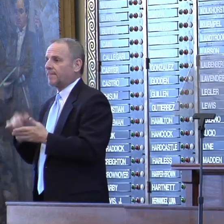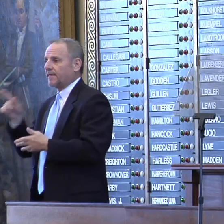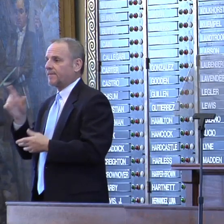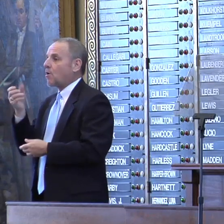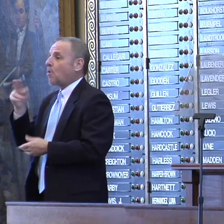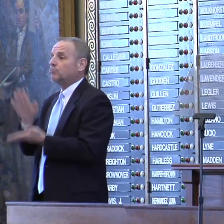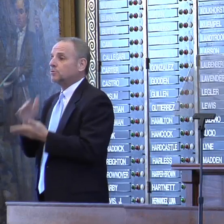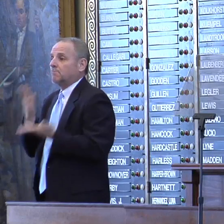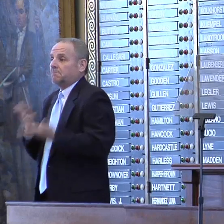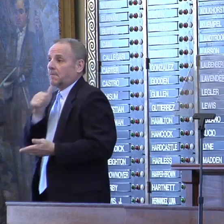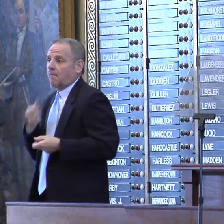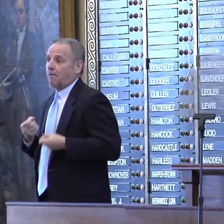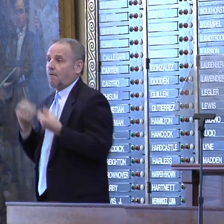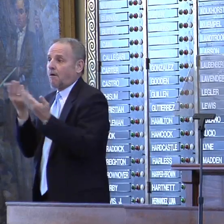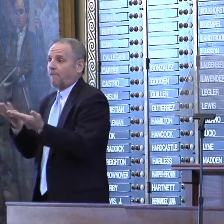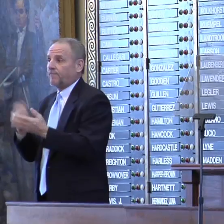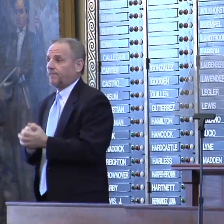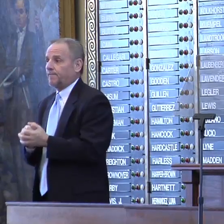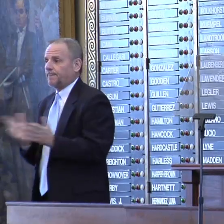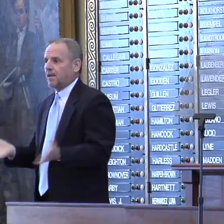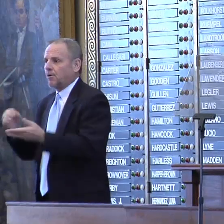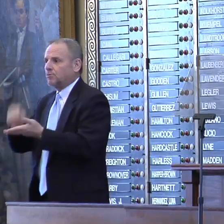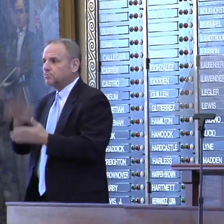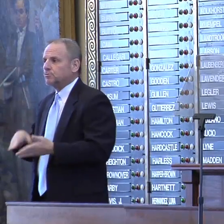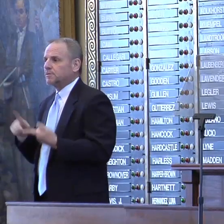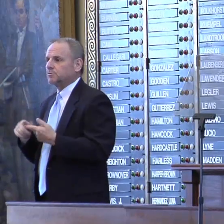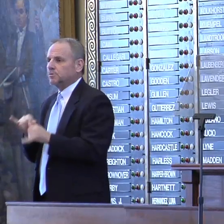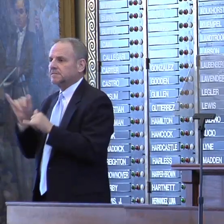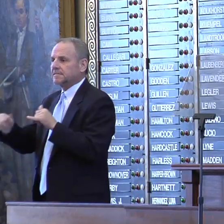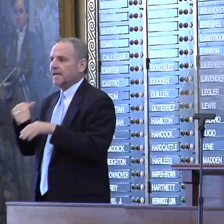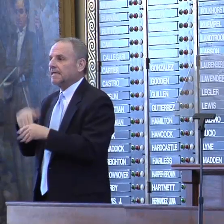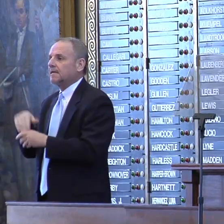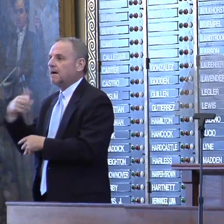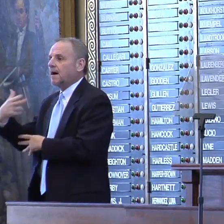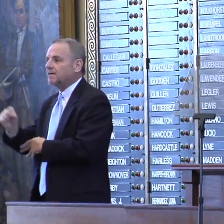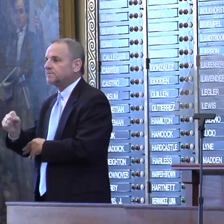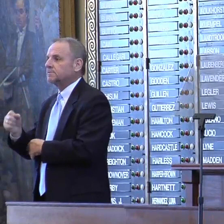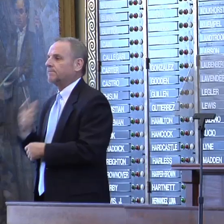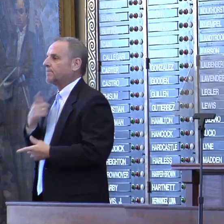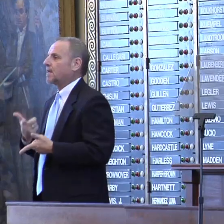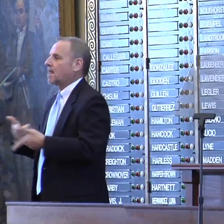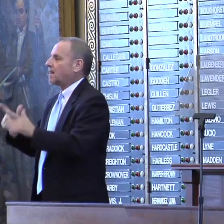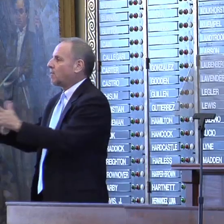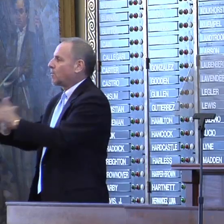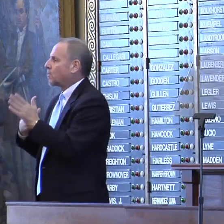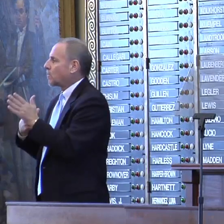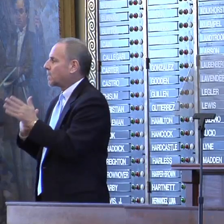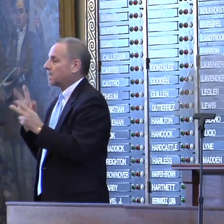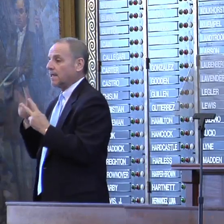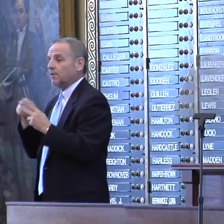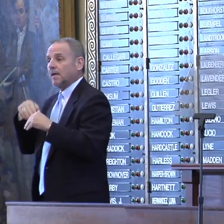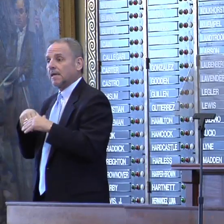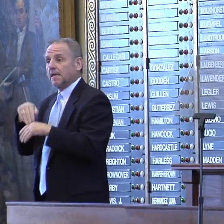their own schools may not offer. Encourage students to stay in high school. Let's require them to either